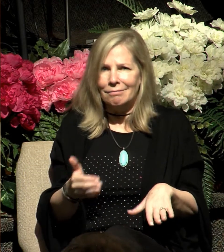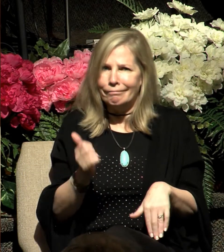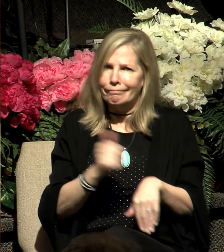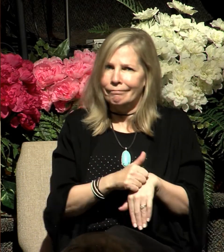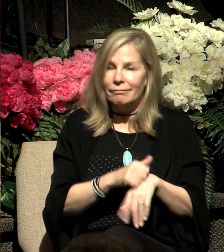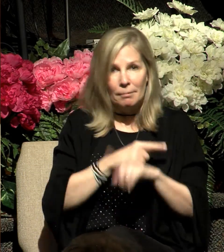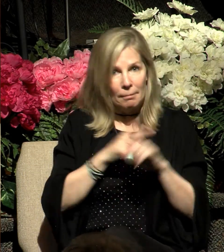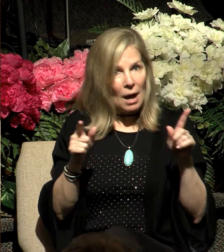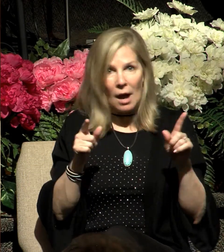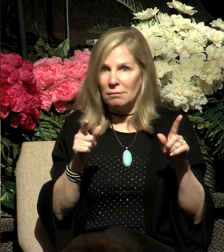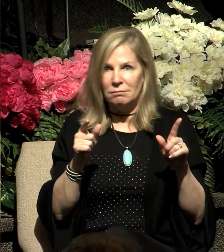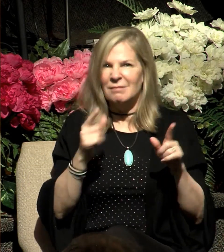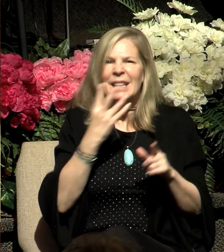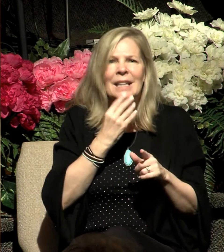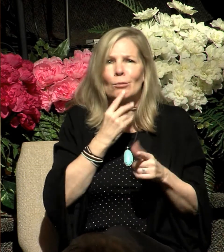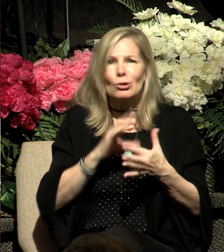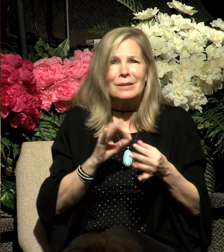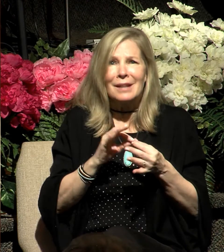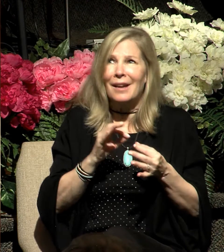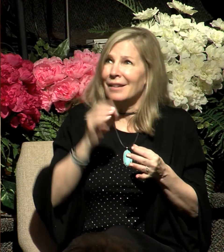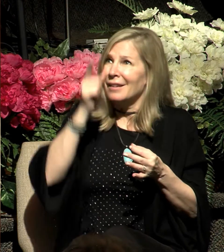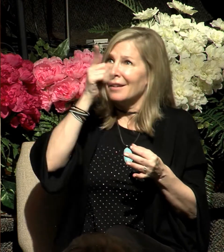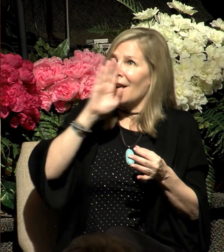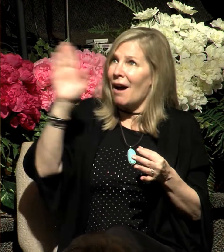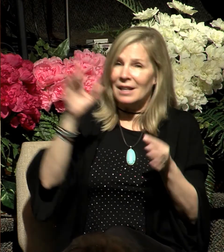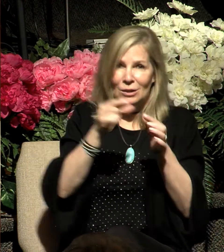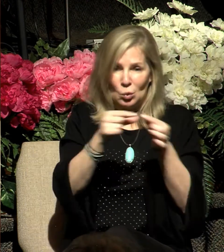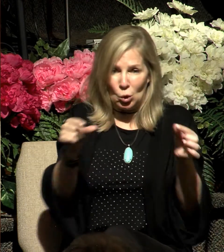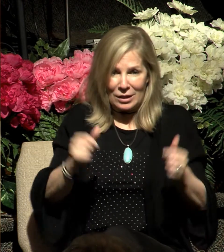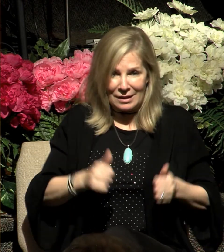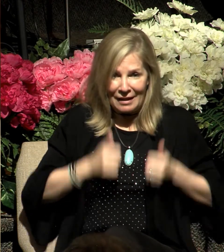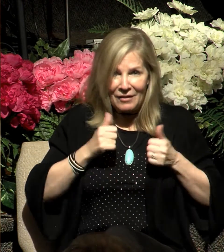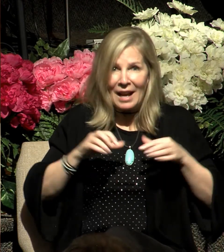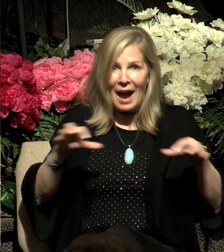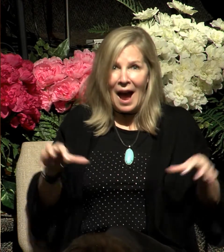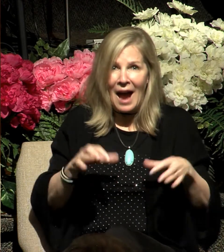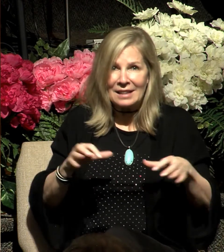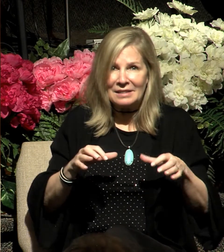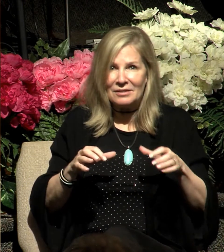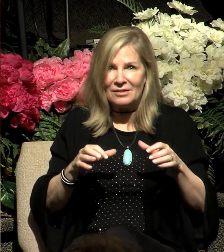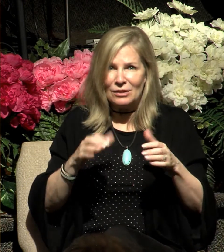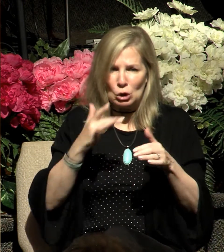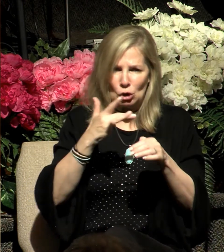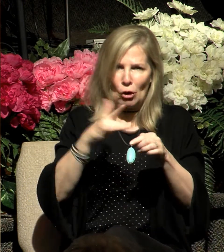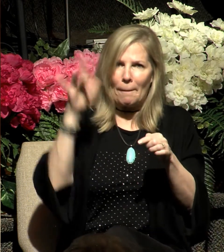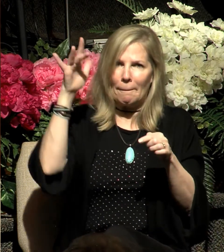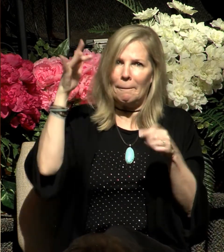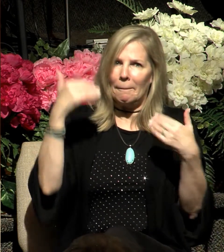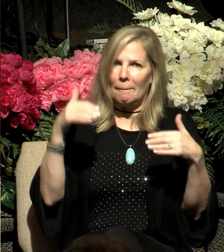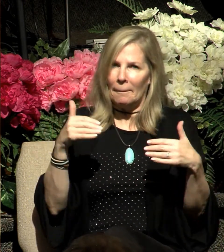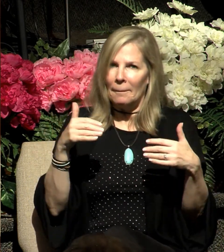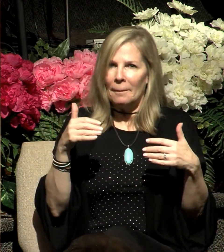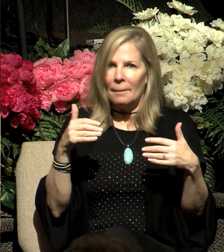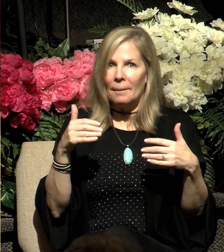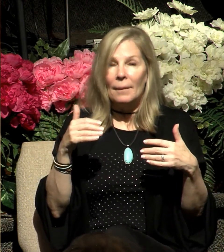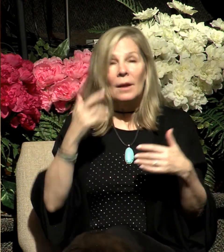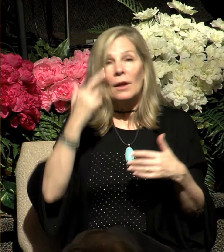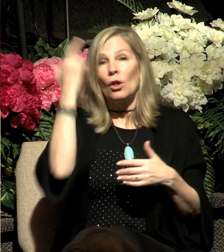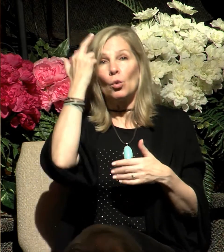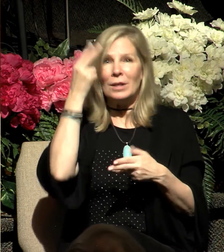living and active and sharper than any two-edged sword. And the reason Stephen calls the law the living oracles of God is because, remember,